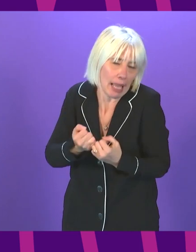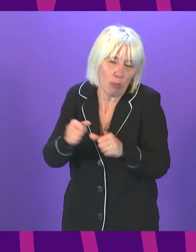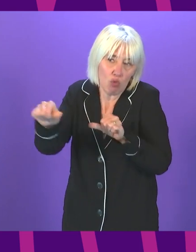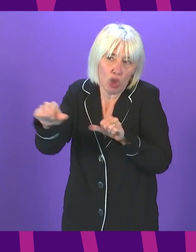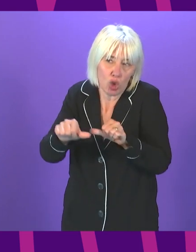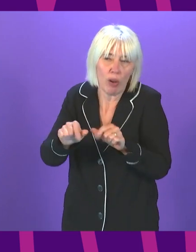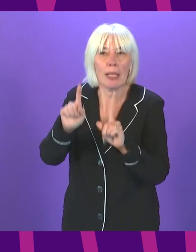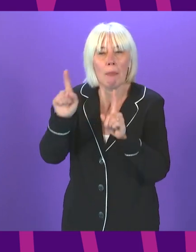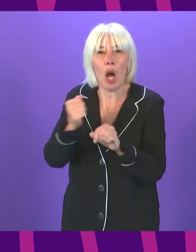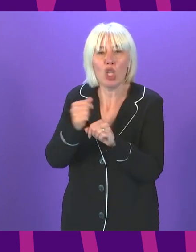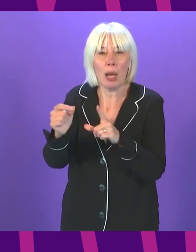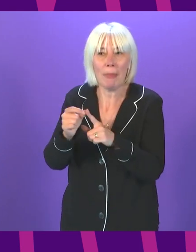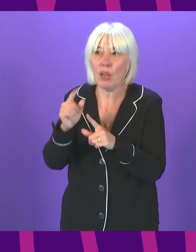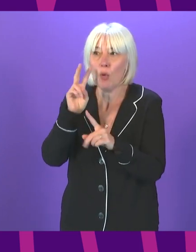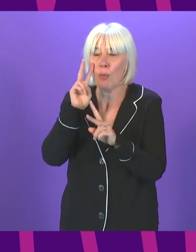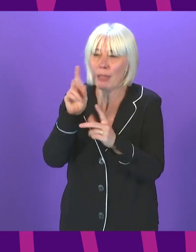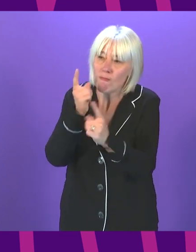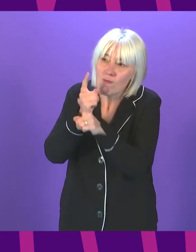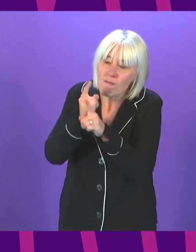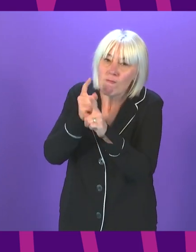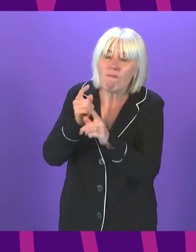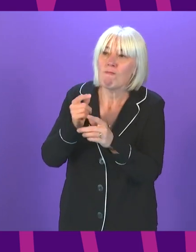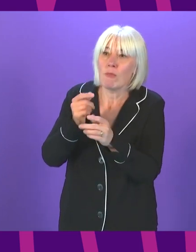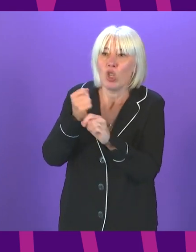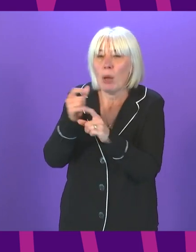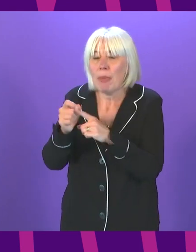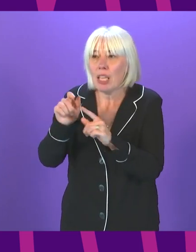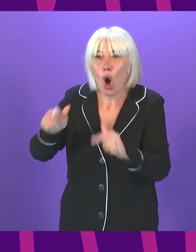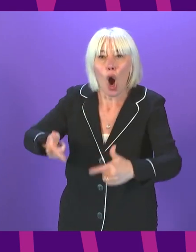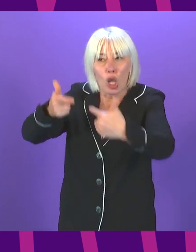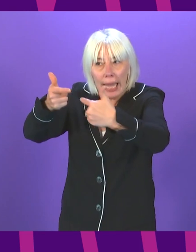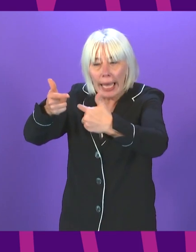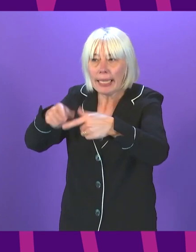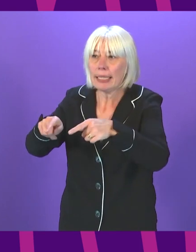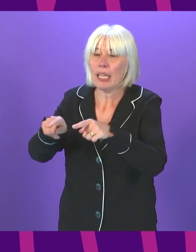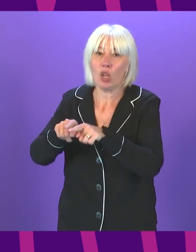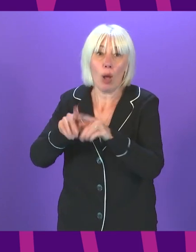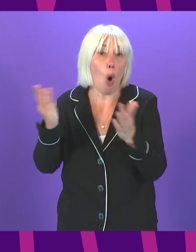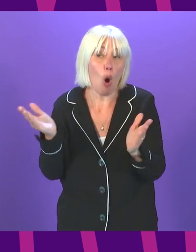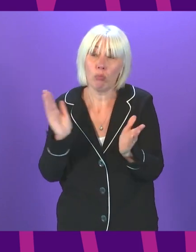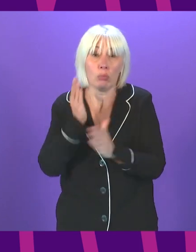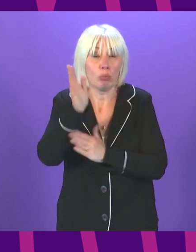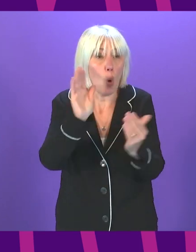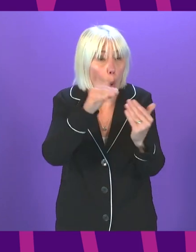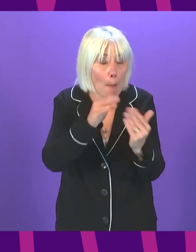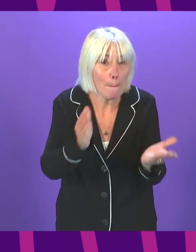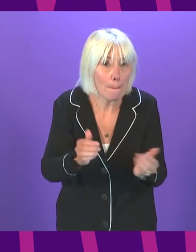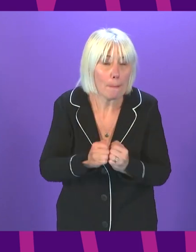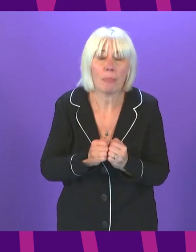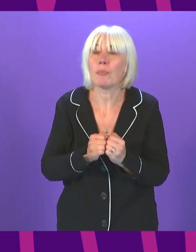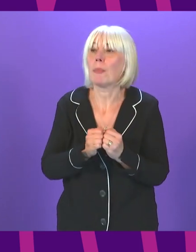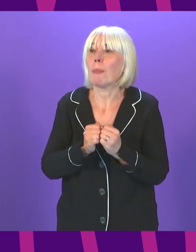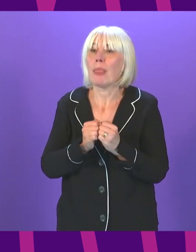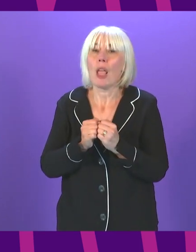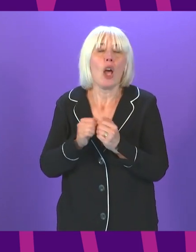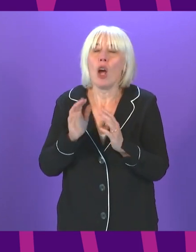GPs have been seeing patients online and in other ways, home visits, for example. To say that we want to not move away